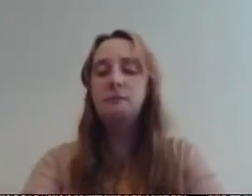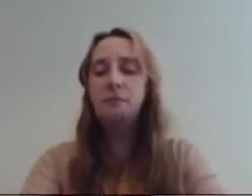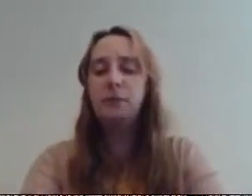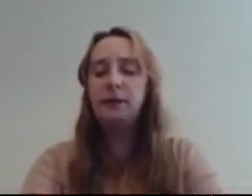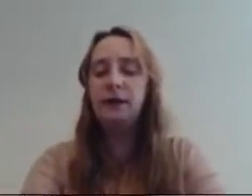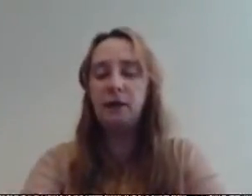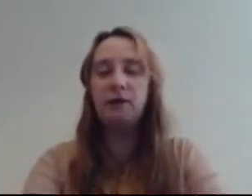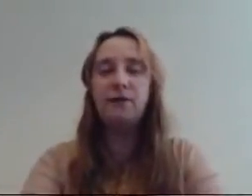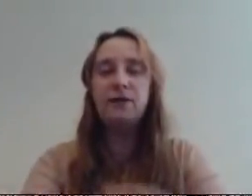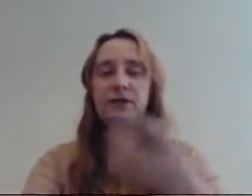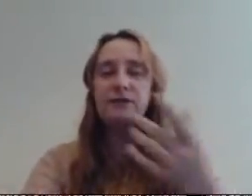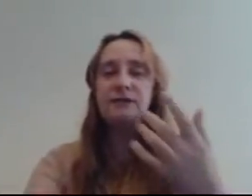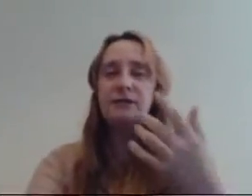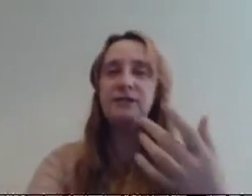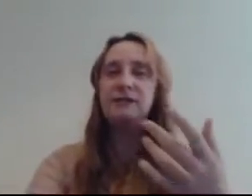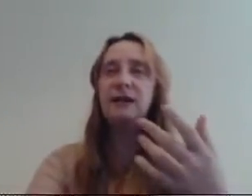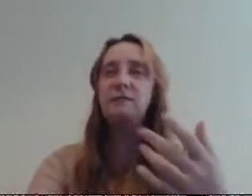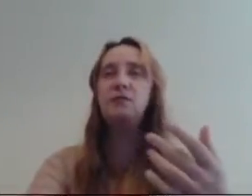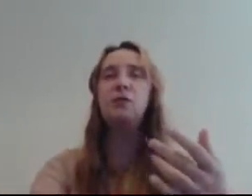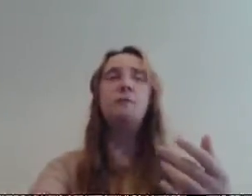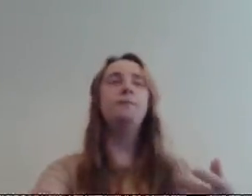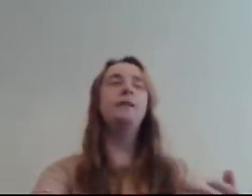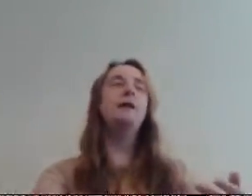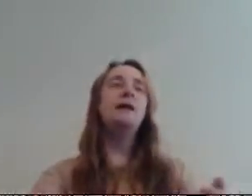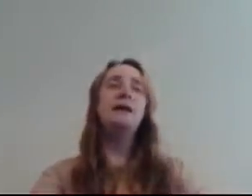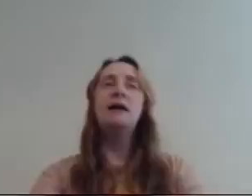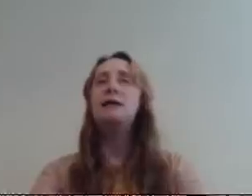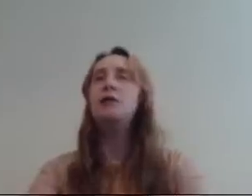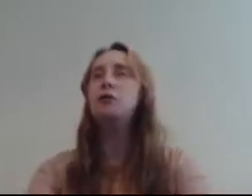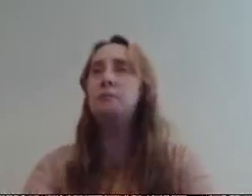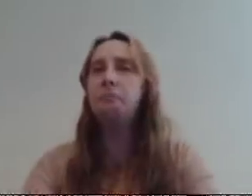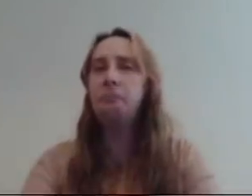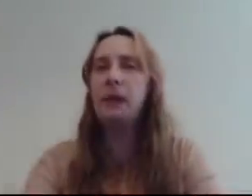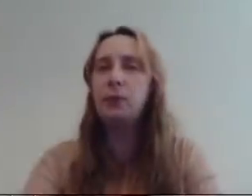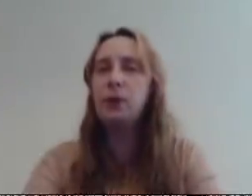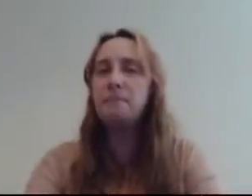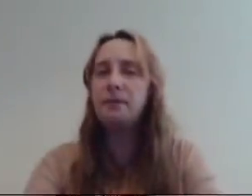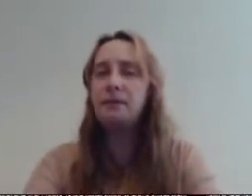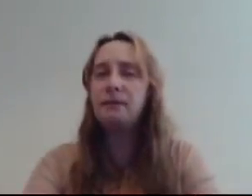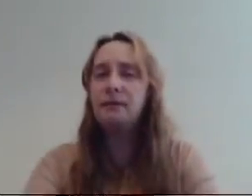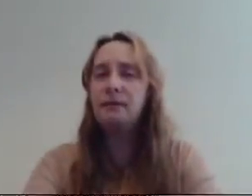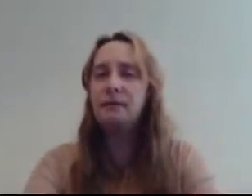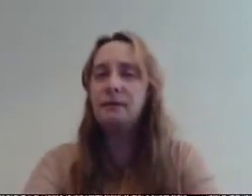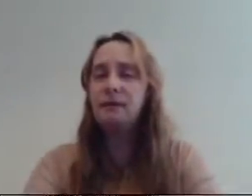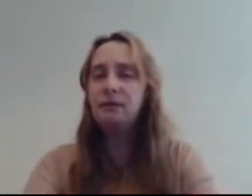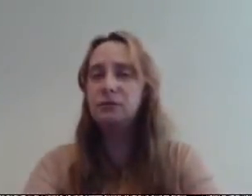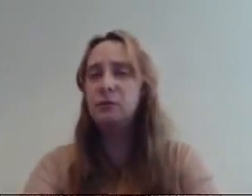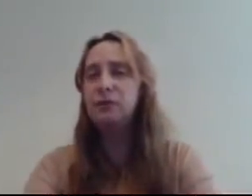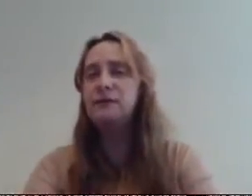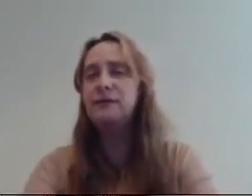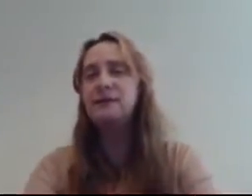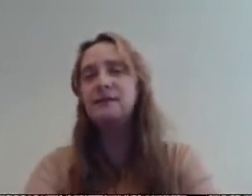but then that other vetriges guy we saw i think he called it black whip or something he says